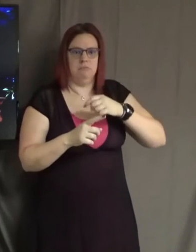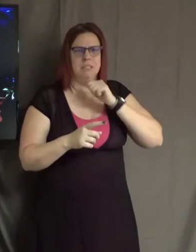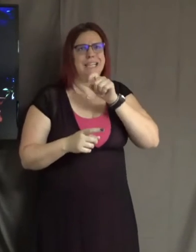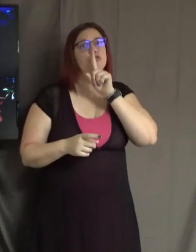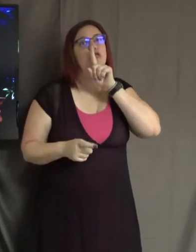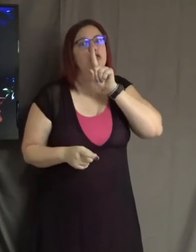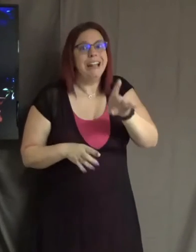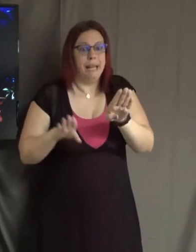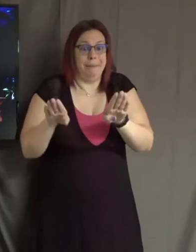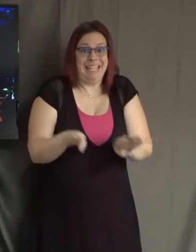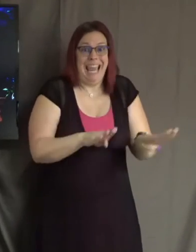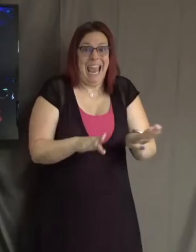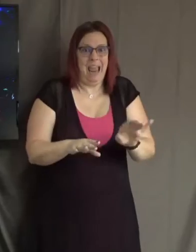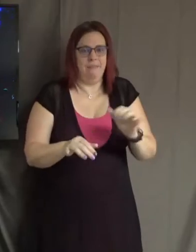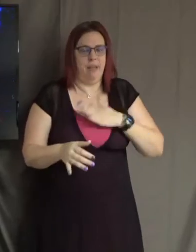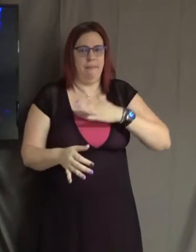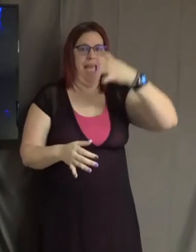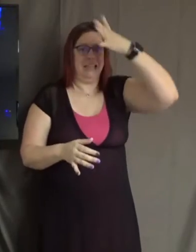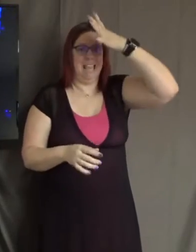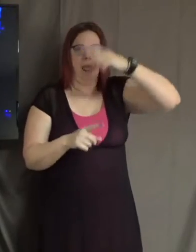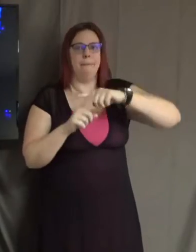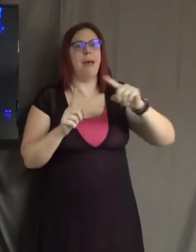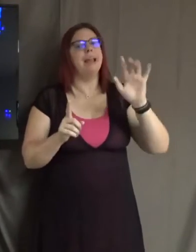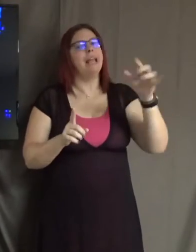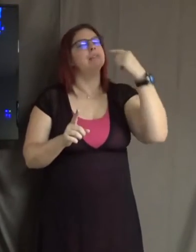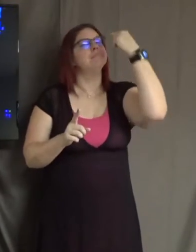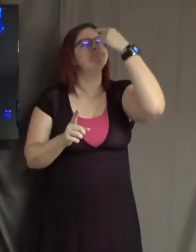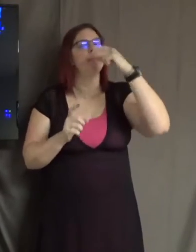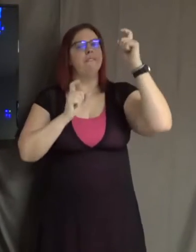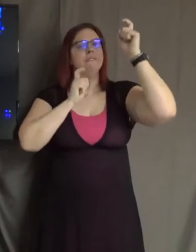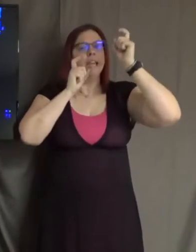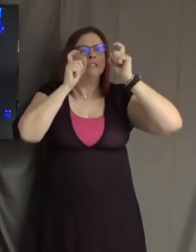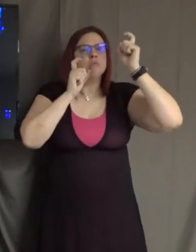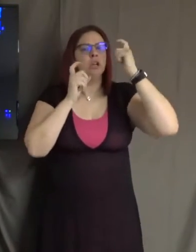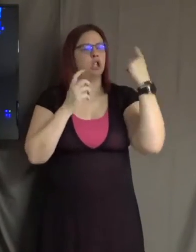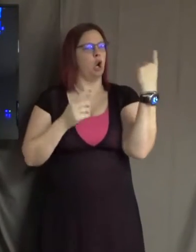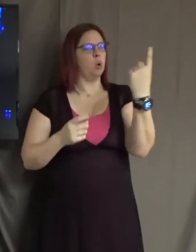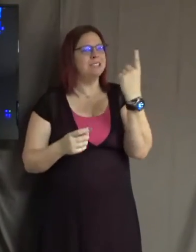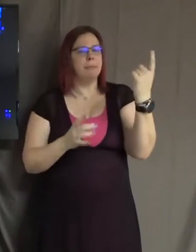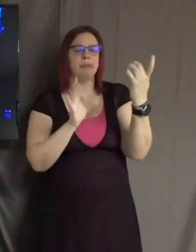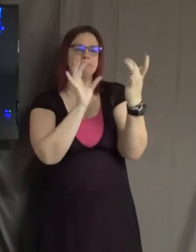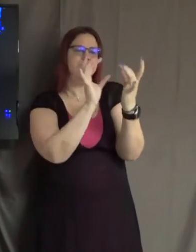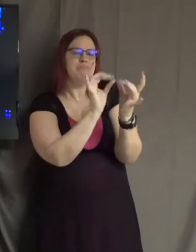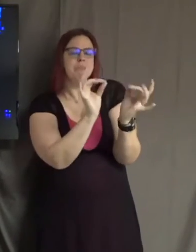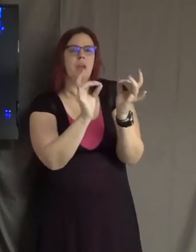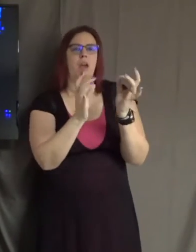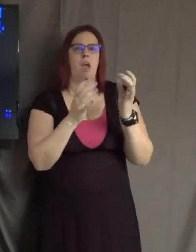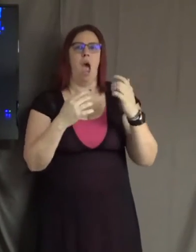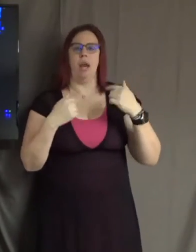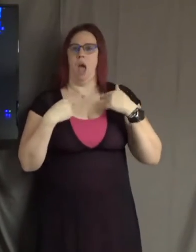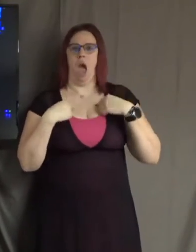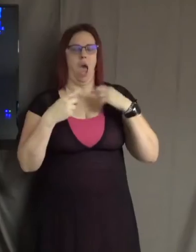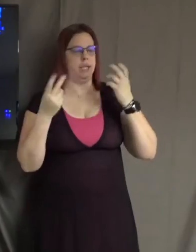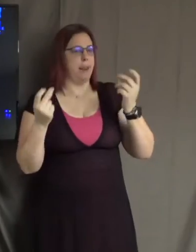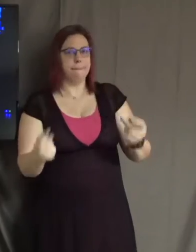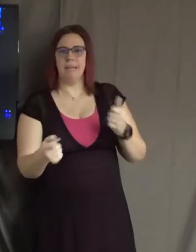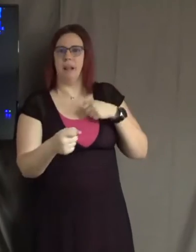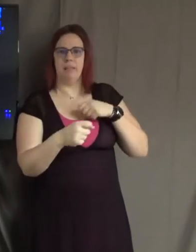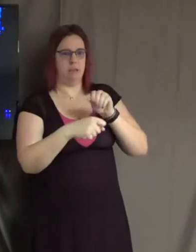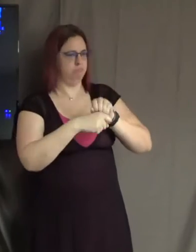dad, but he looked at me a certain way. He said something a certain way. And I was projecting right onto him. Years ago when I was in the midst